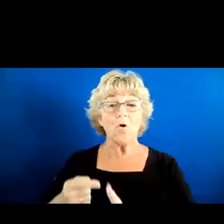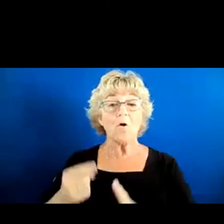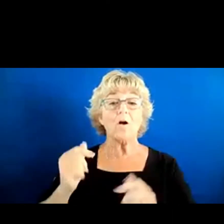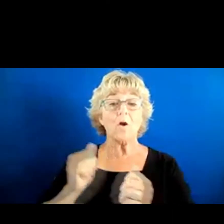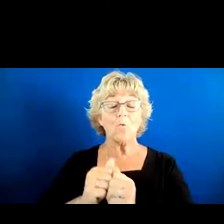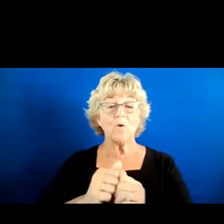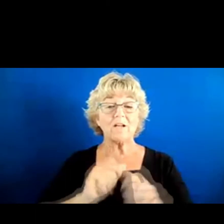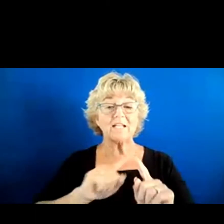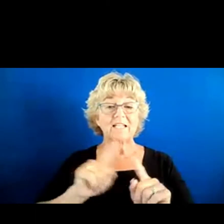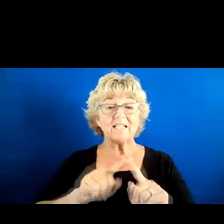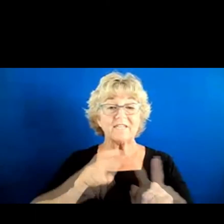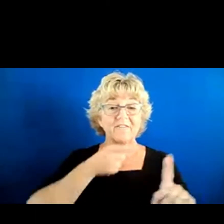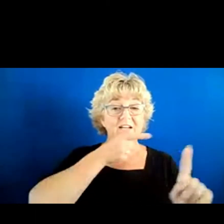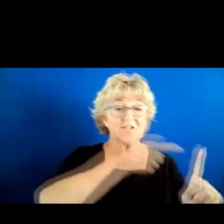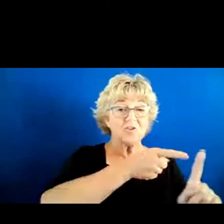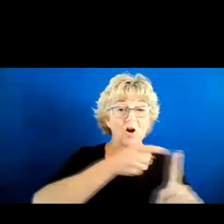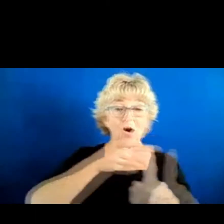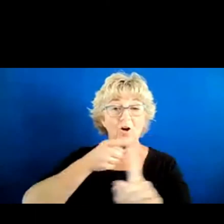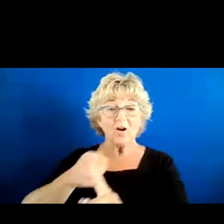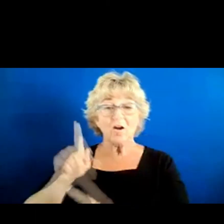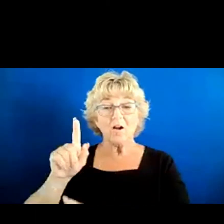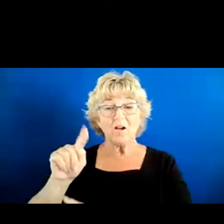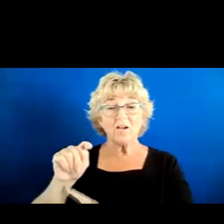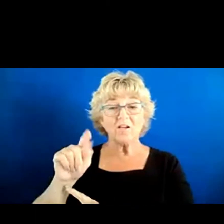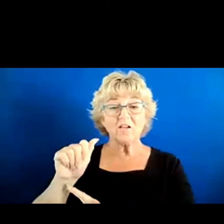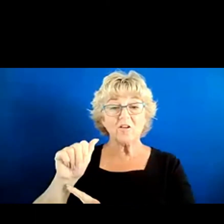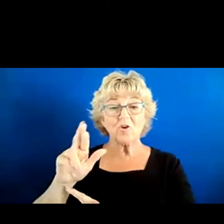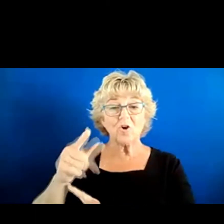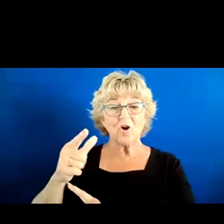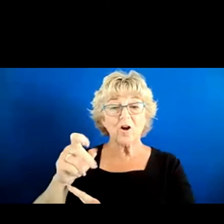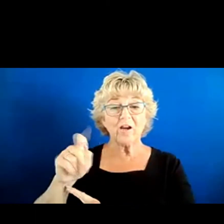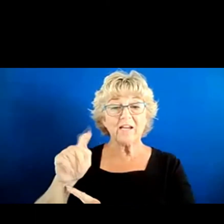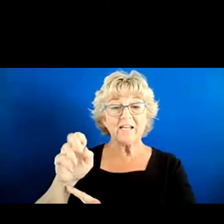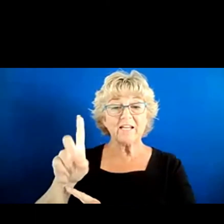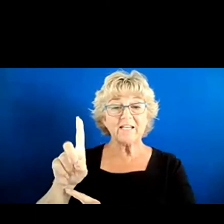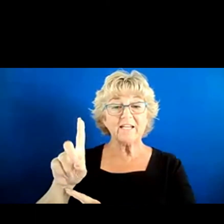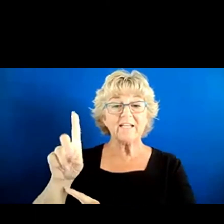disabilities, which is a term of art in the federal service.